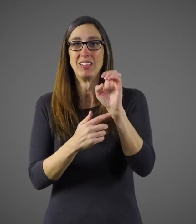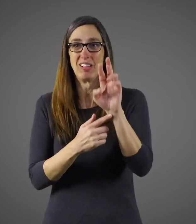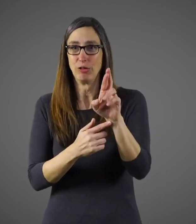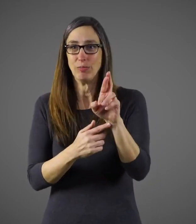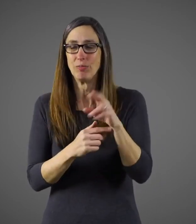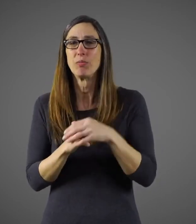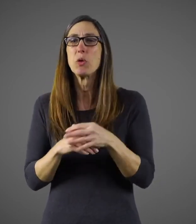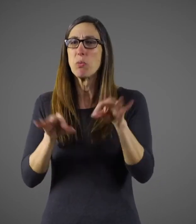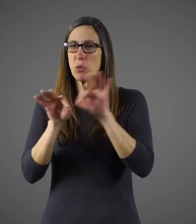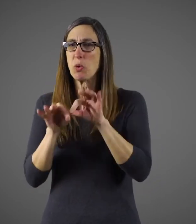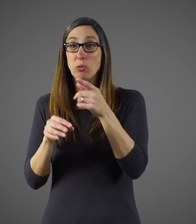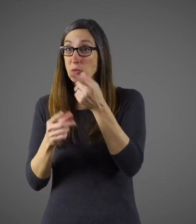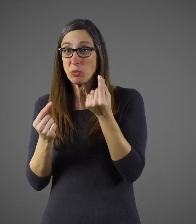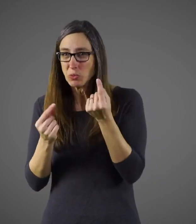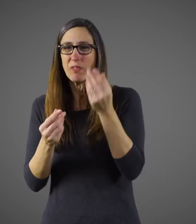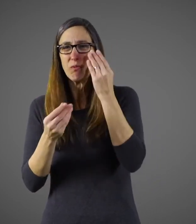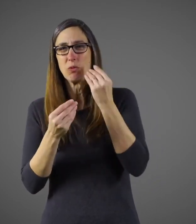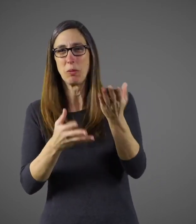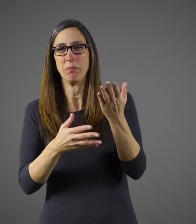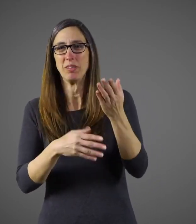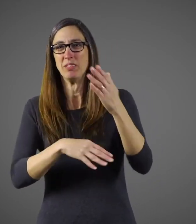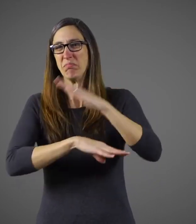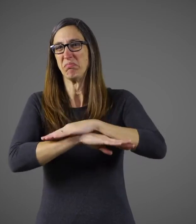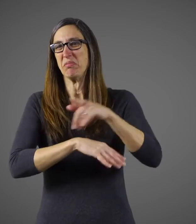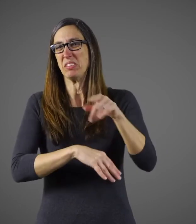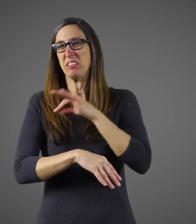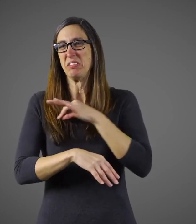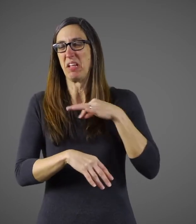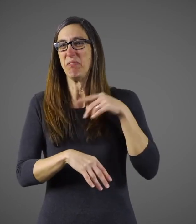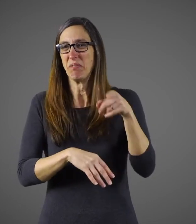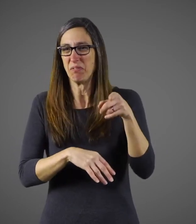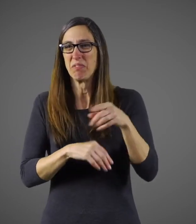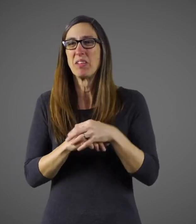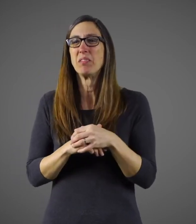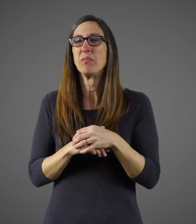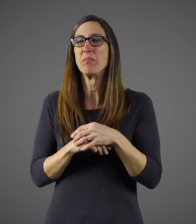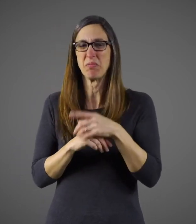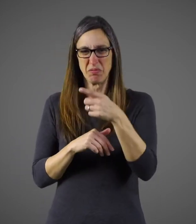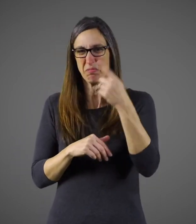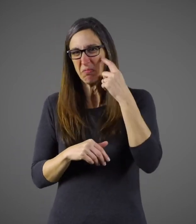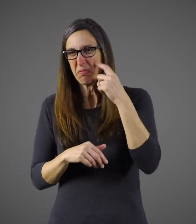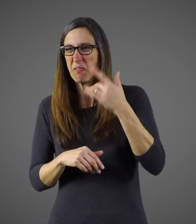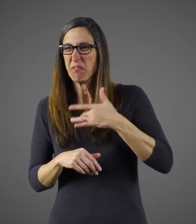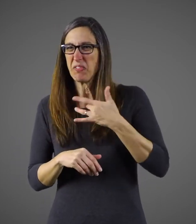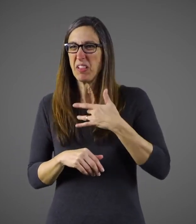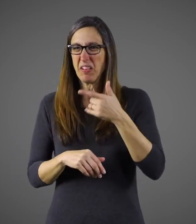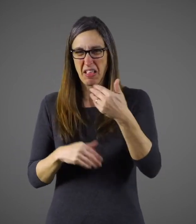When you arrive at the ER, it's important to tell the staff at the reception desk that you suspect you have the flu.